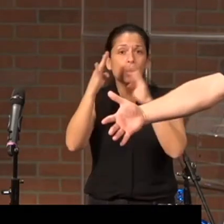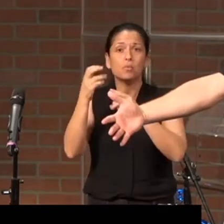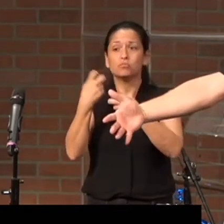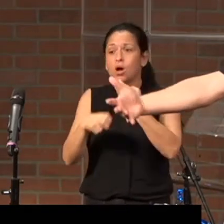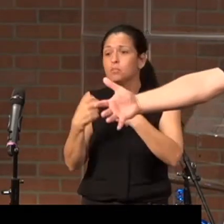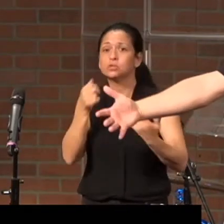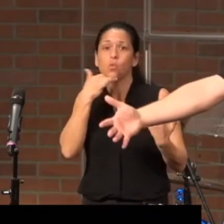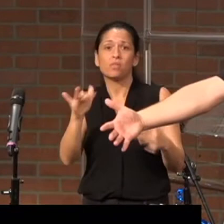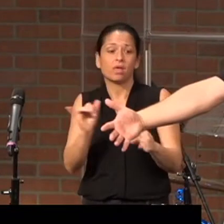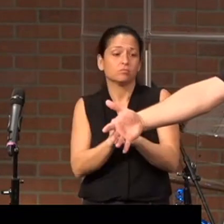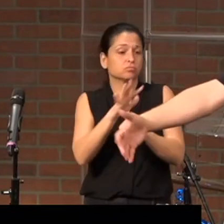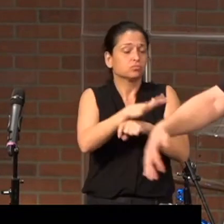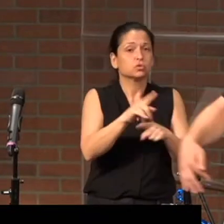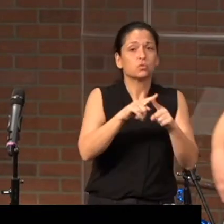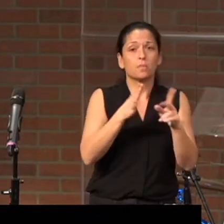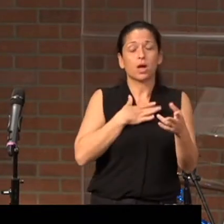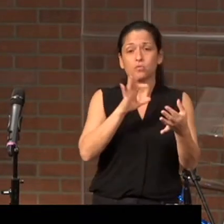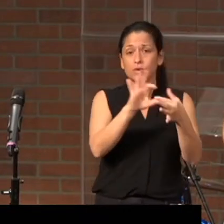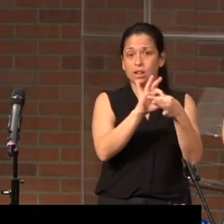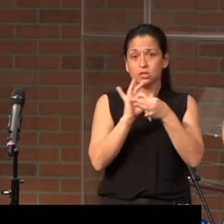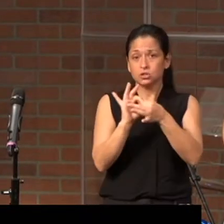into my relationships.